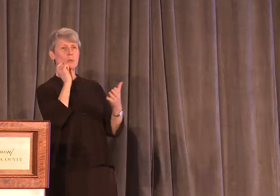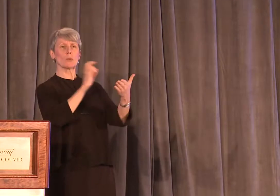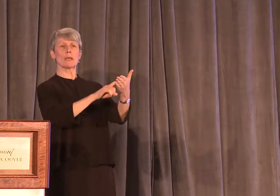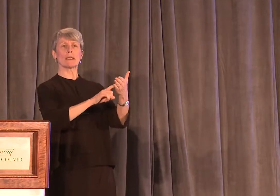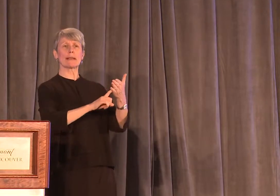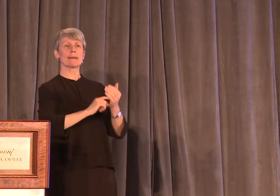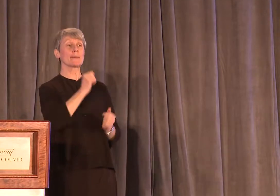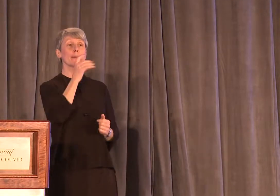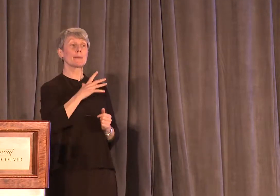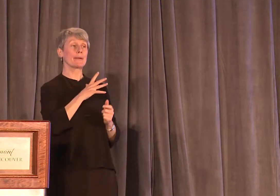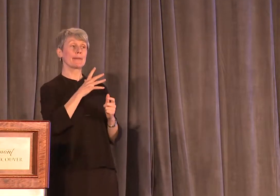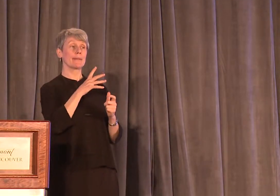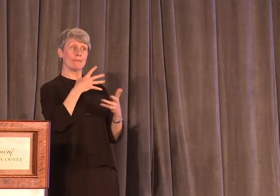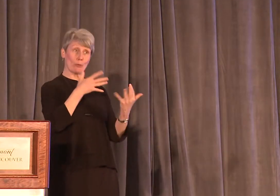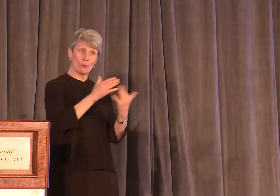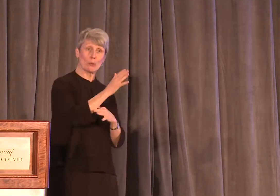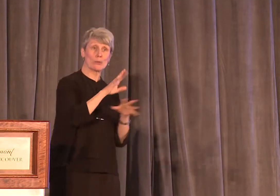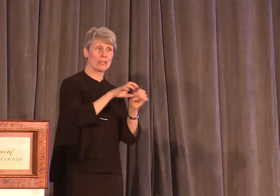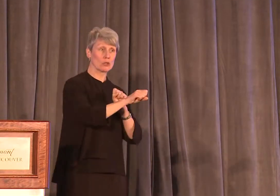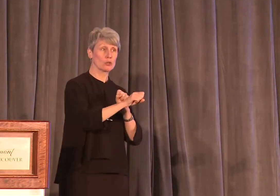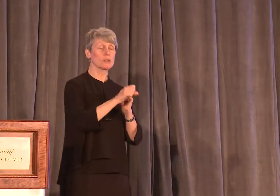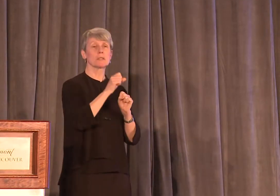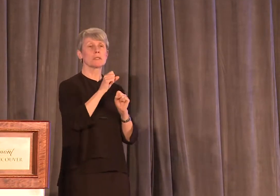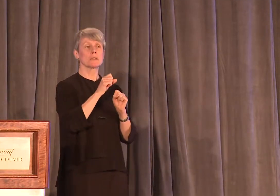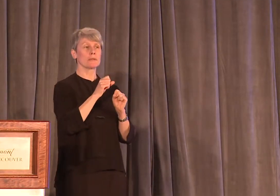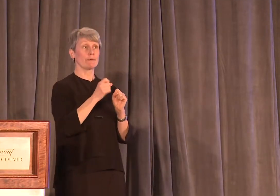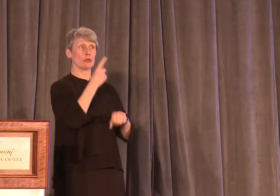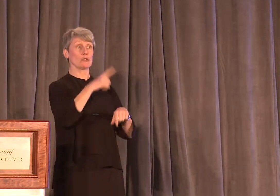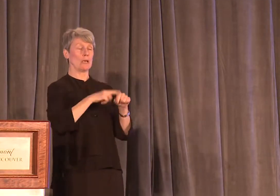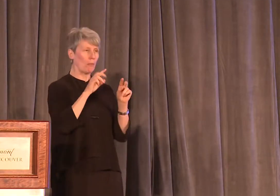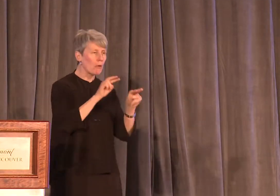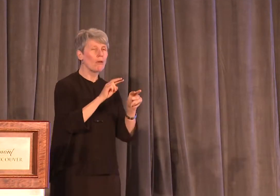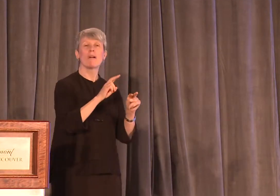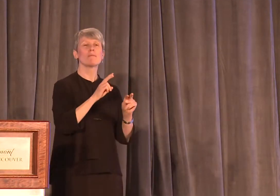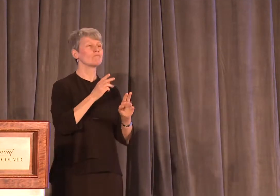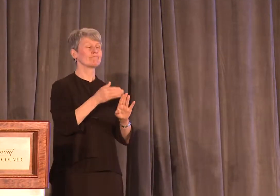is not a new one. And as many have pointed out before,